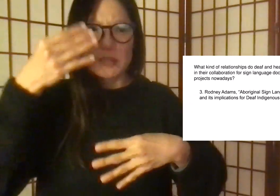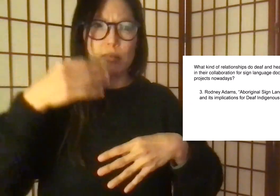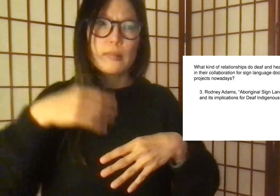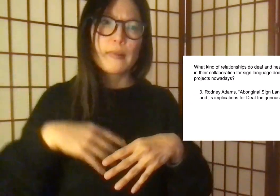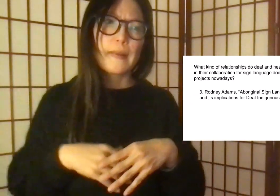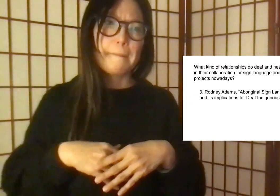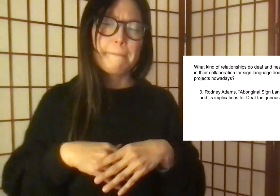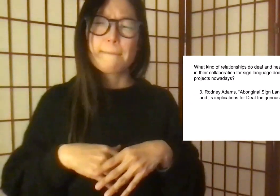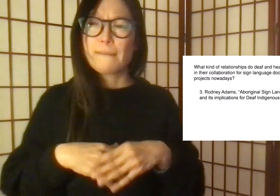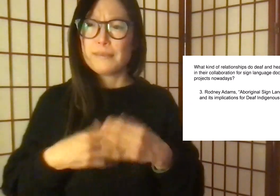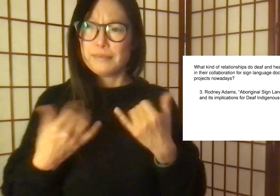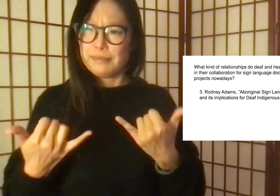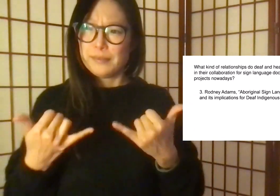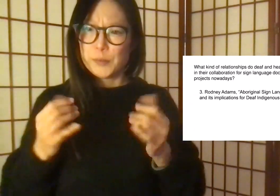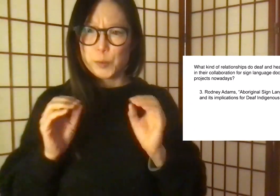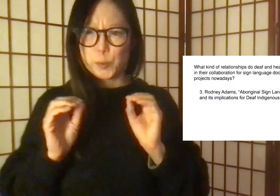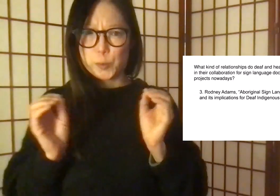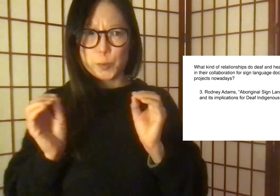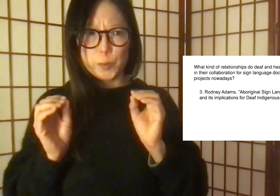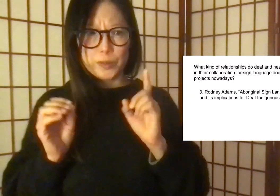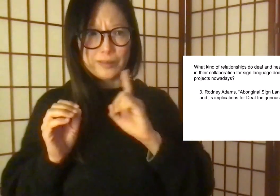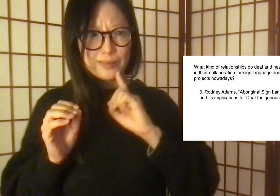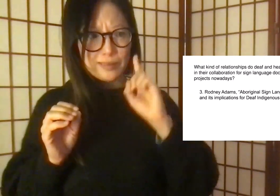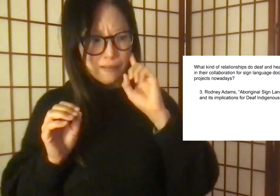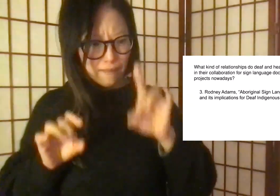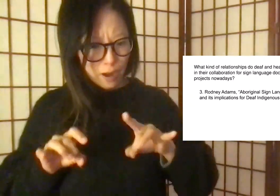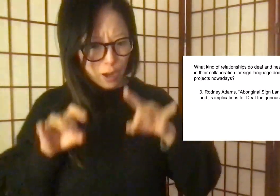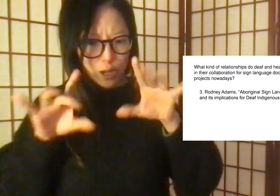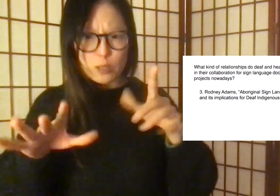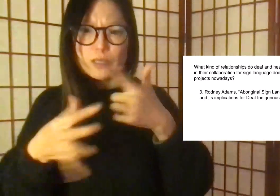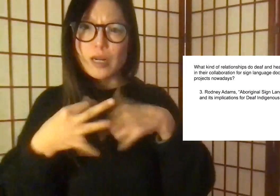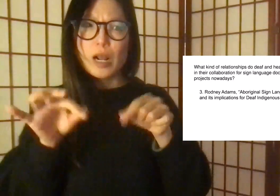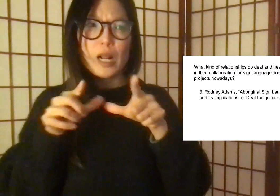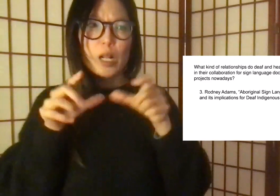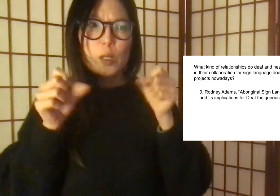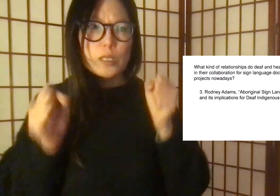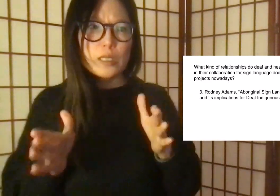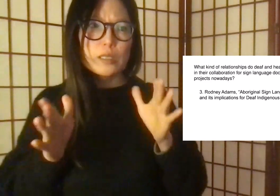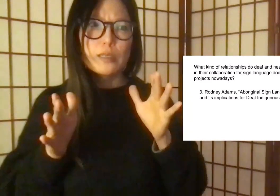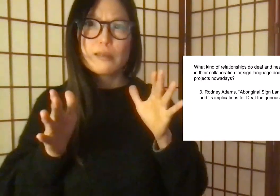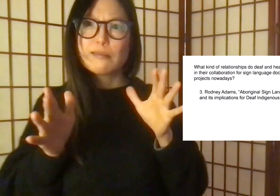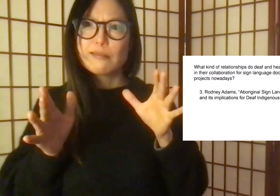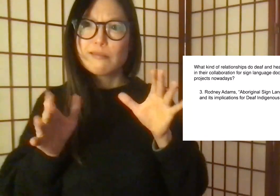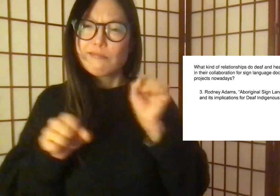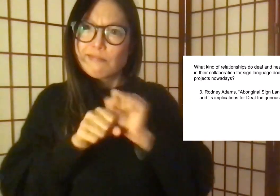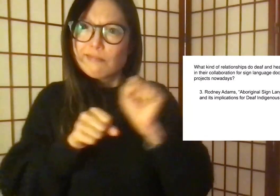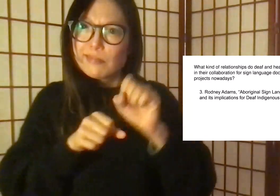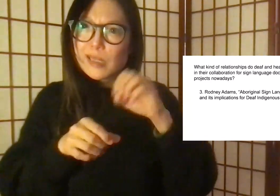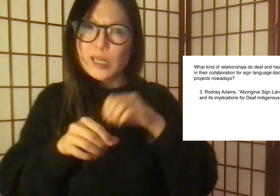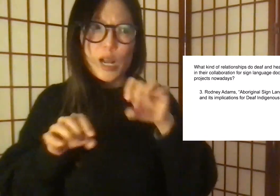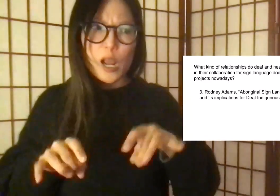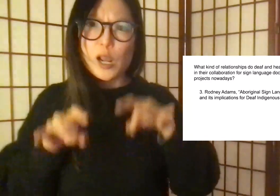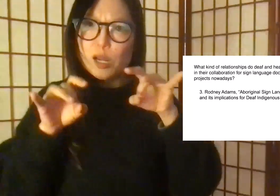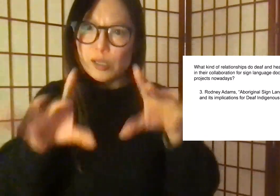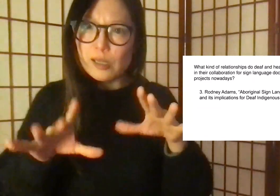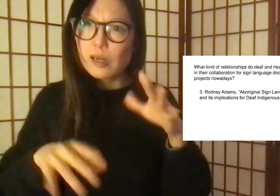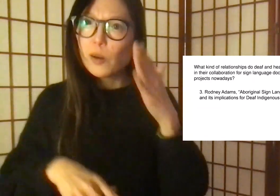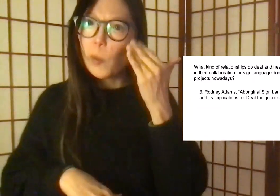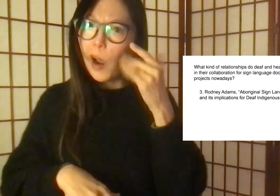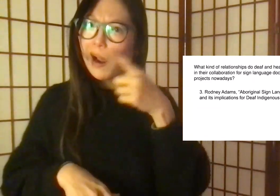challenges of documenting Aboriginal Sign Languages are numerous. Currently, there are no